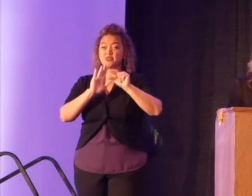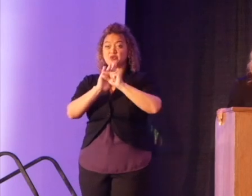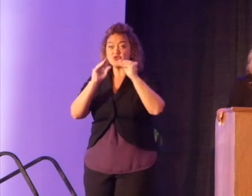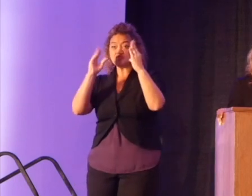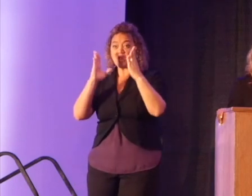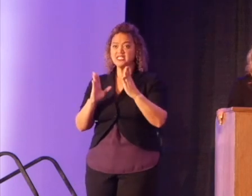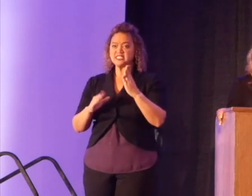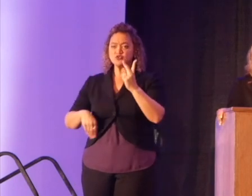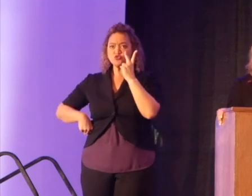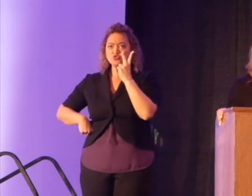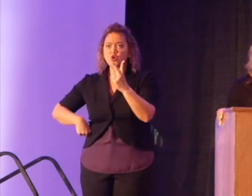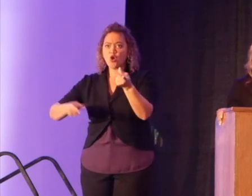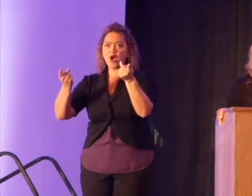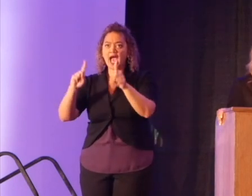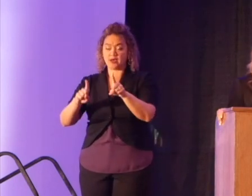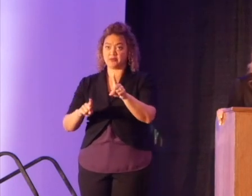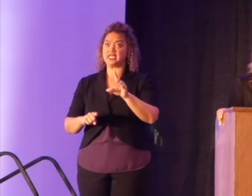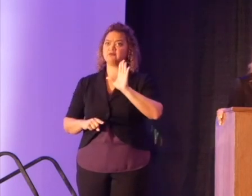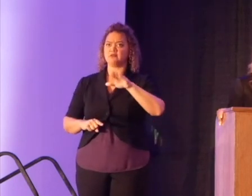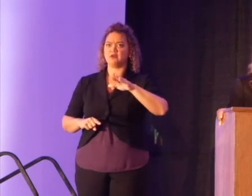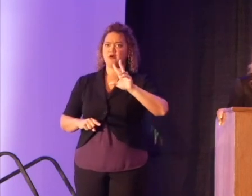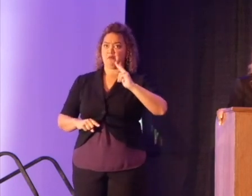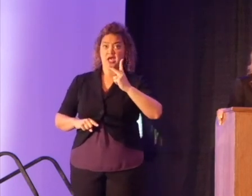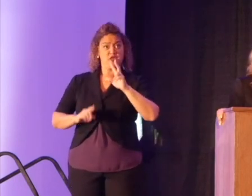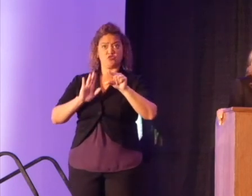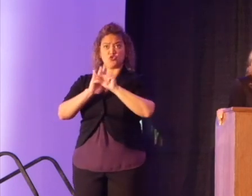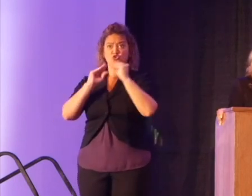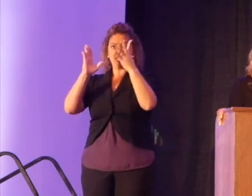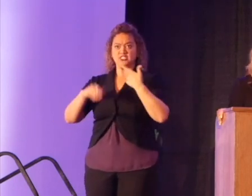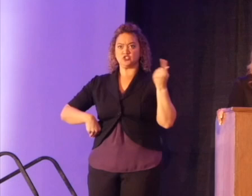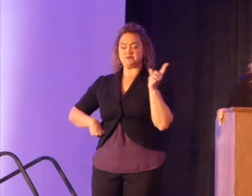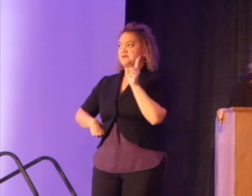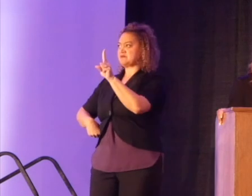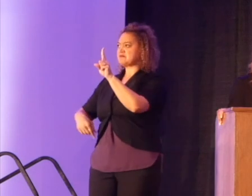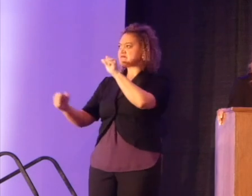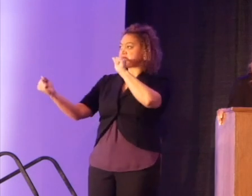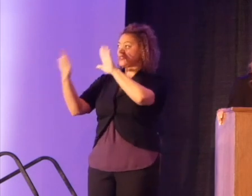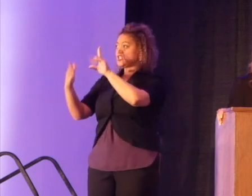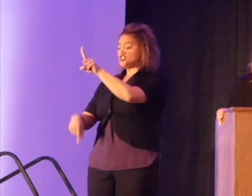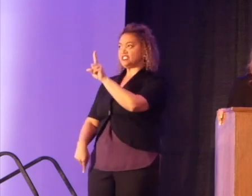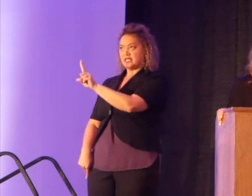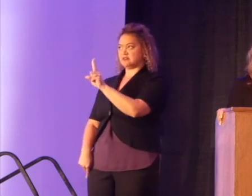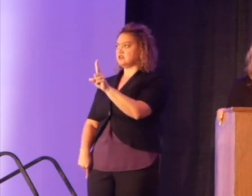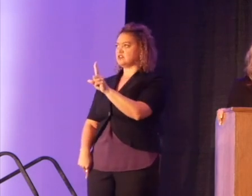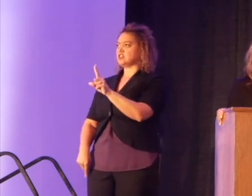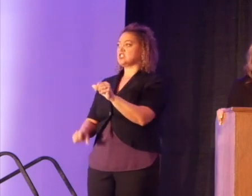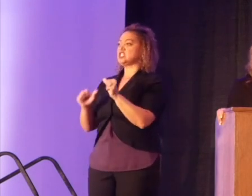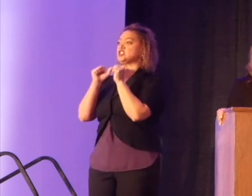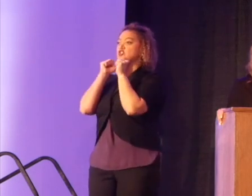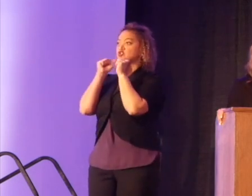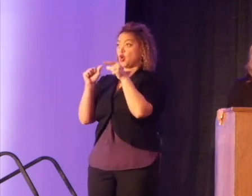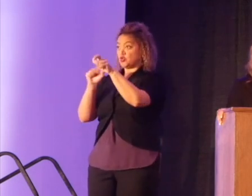witnessed this. She walked up to the PE teacher. She stood in her face and she said loudly, don't you